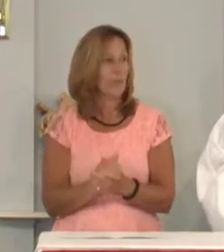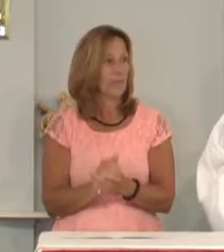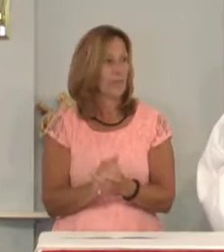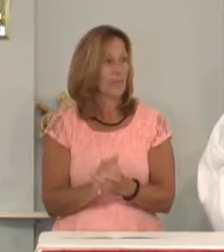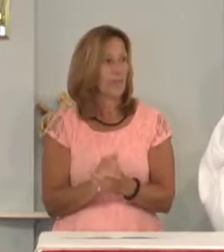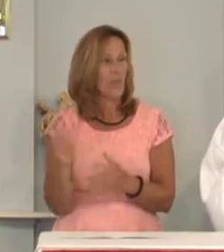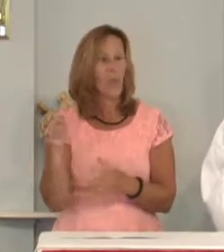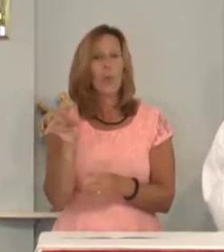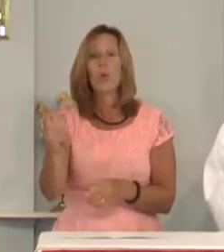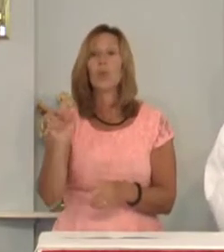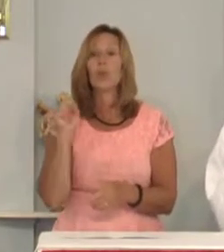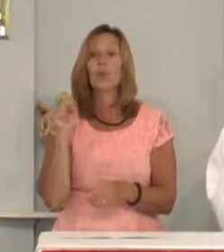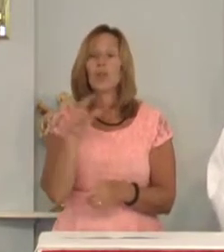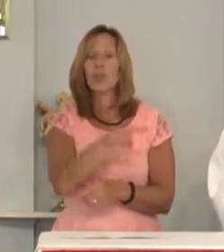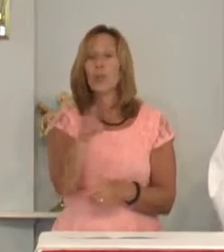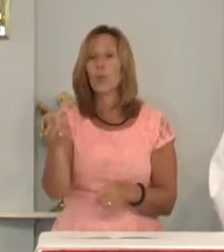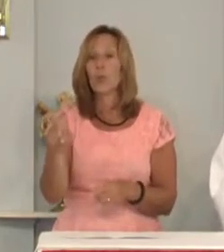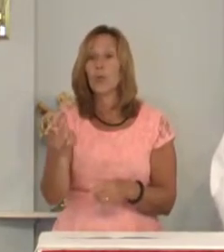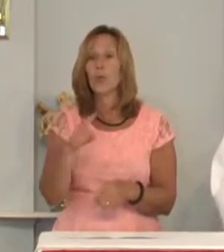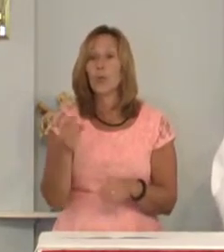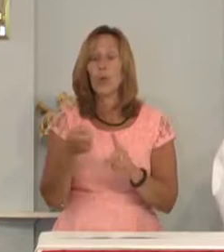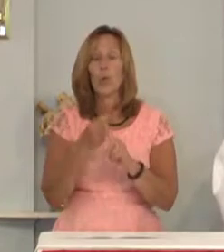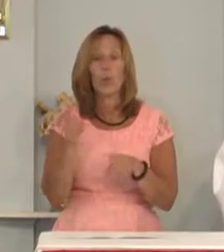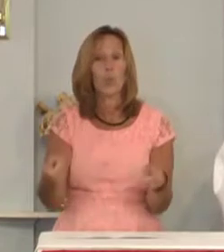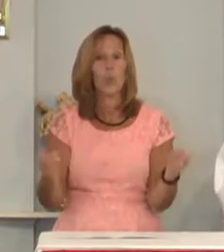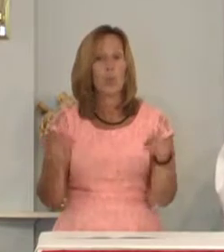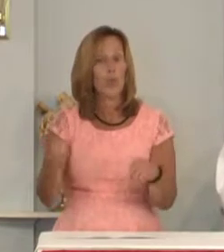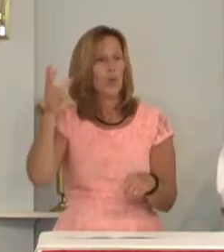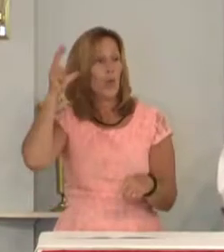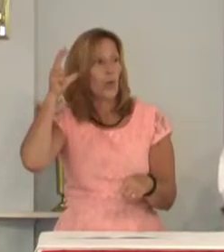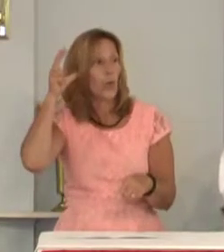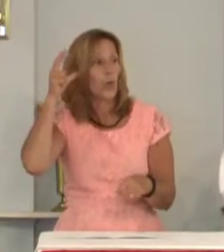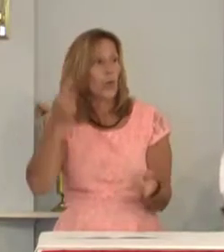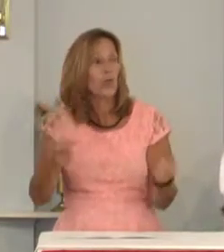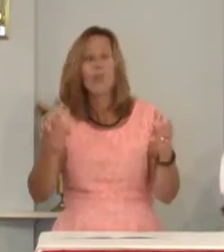Where were you when you got the news?